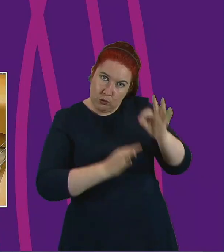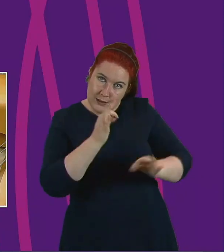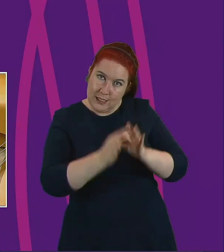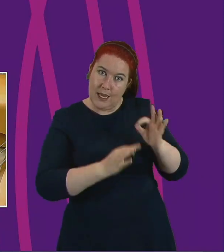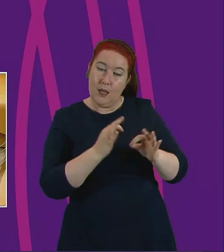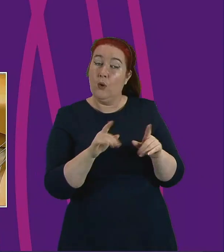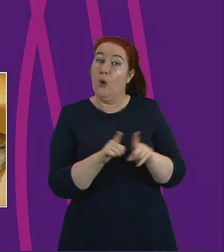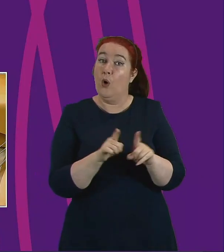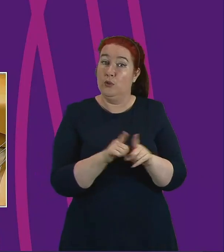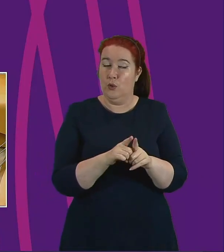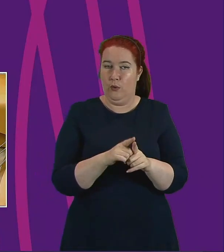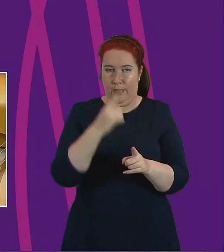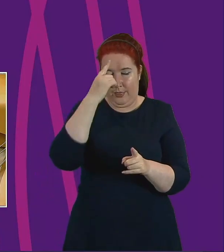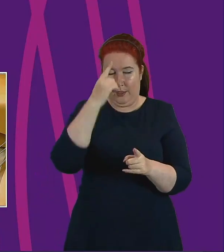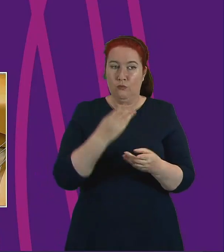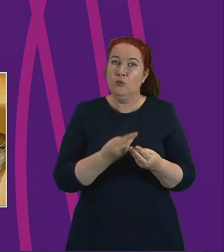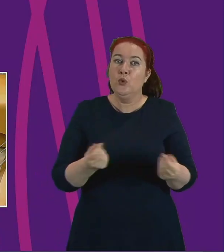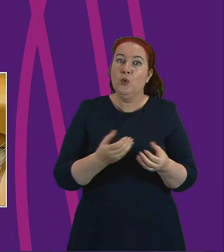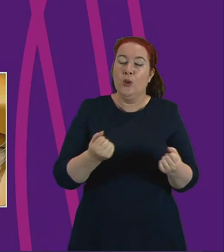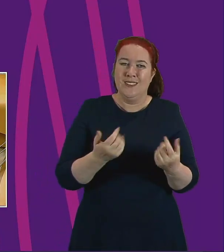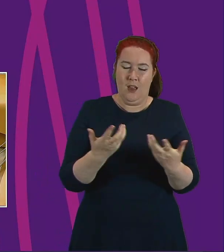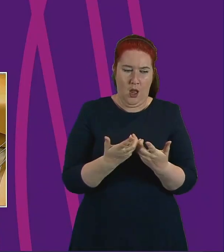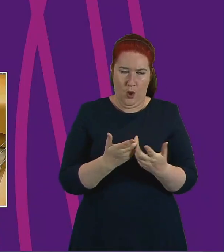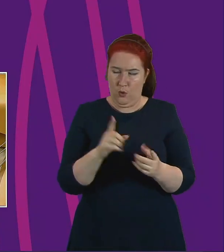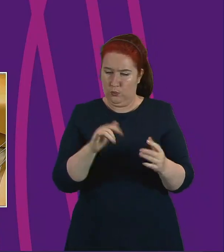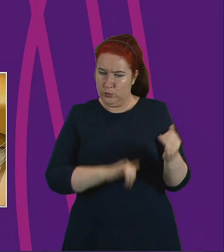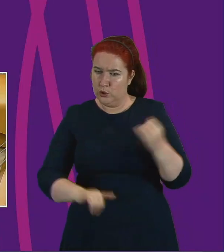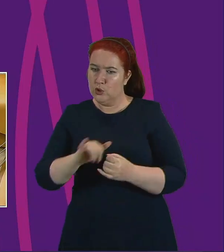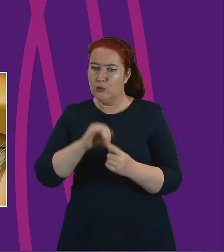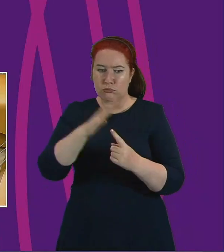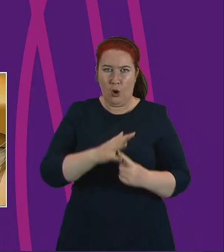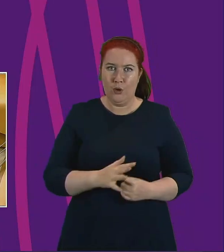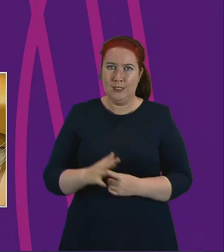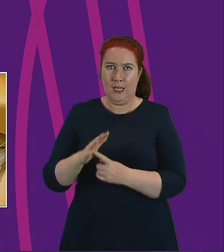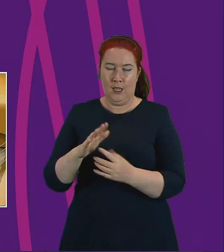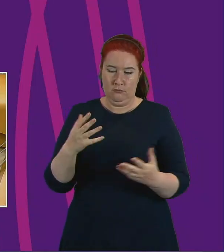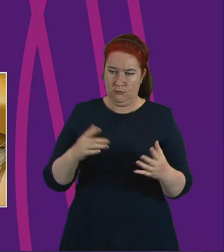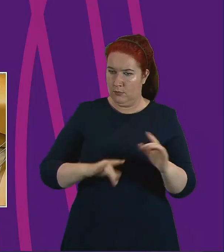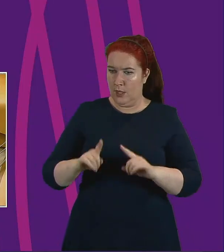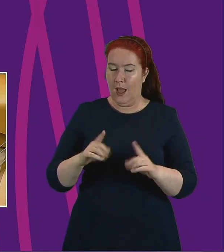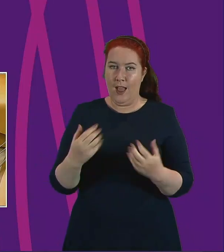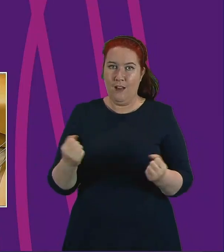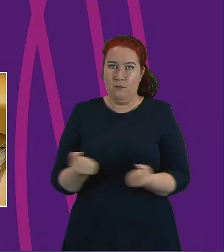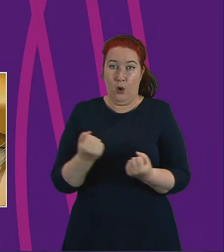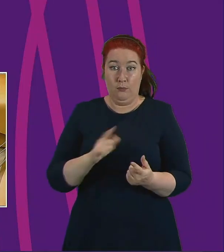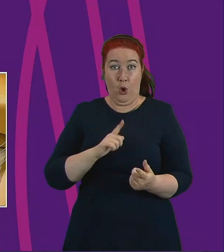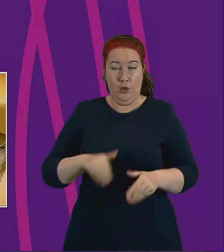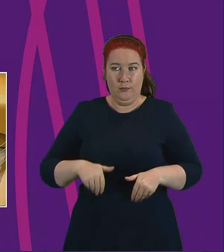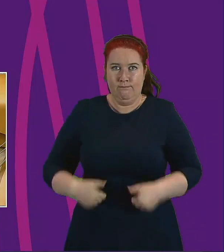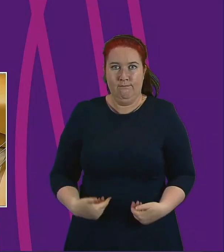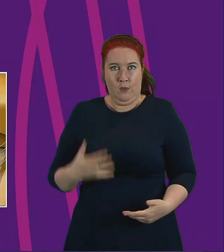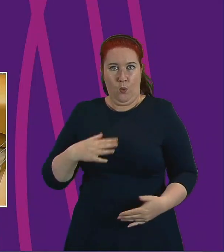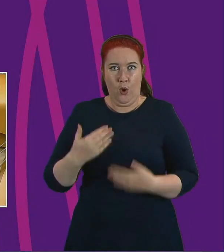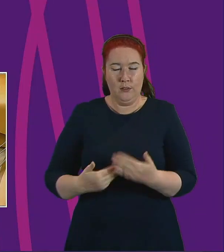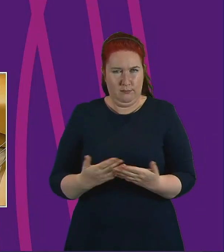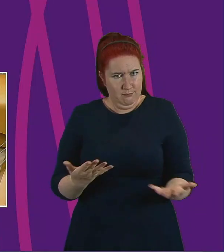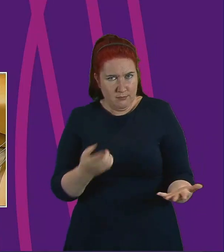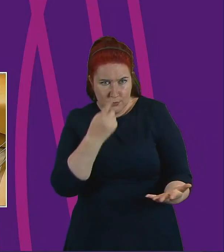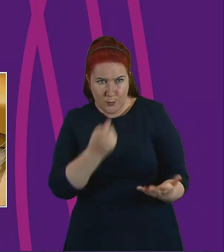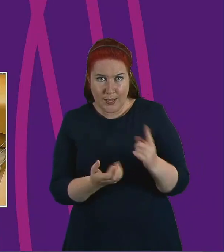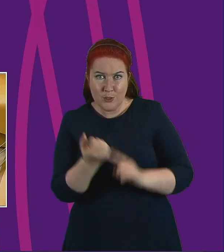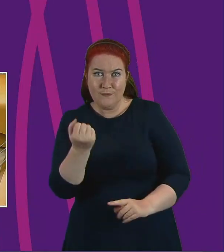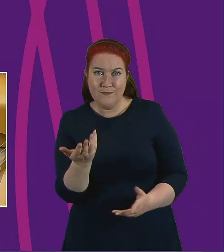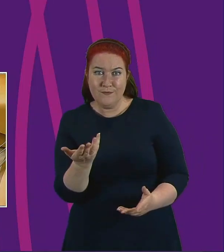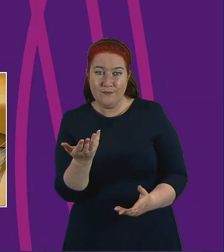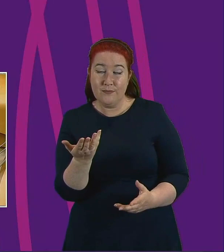reprioritisation of resources and powers have shown what can be done where there's a will to do it. As we plan a route through this crisis,